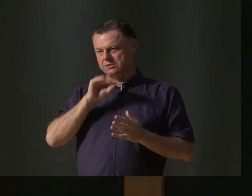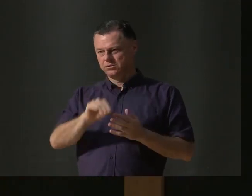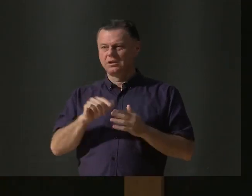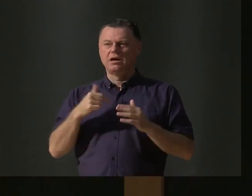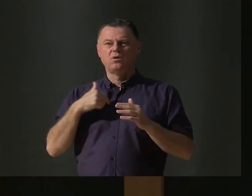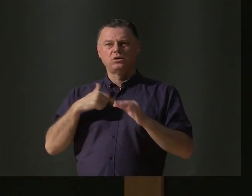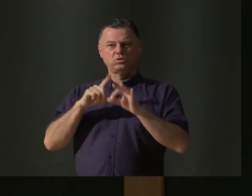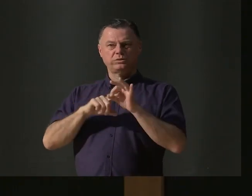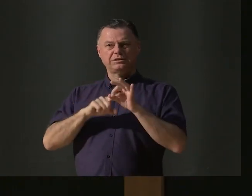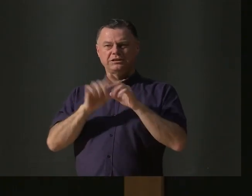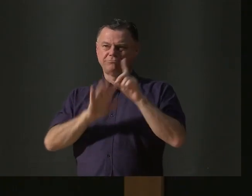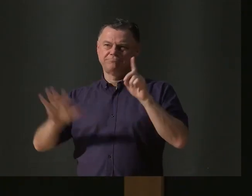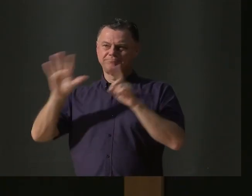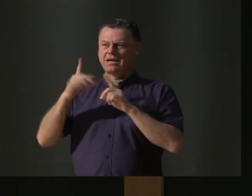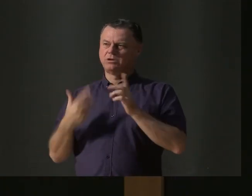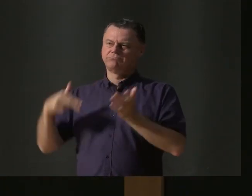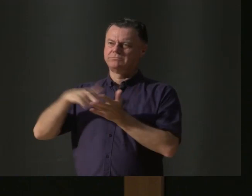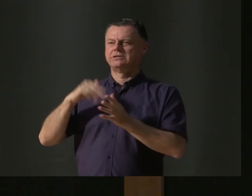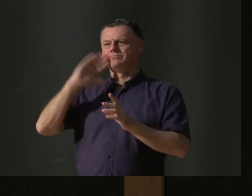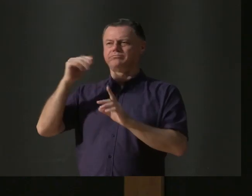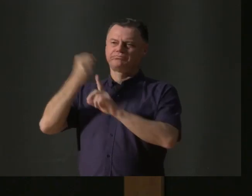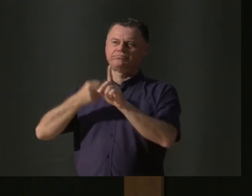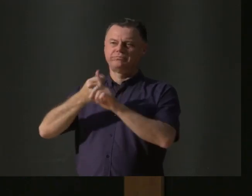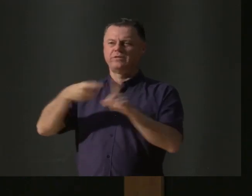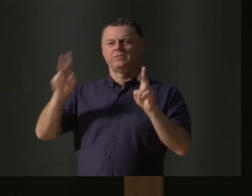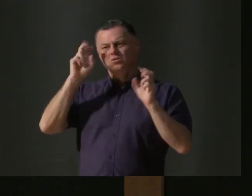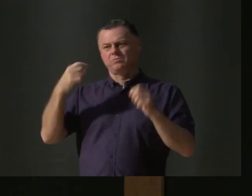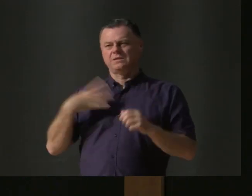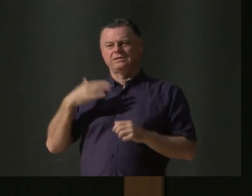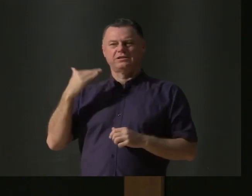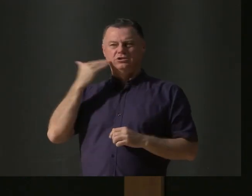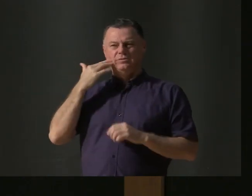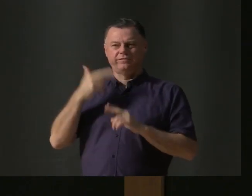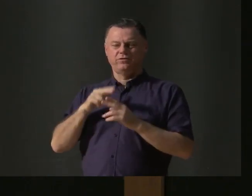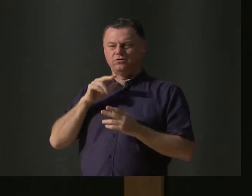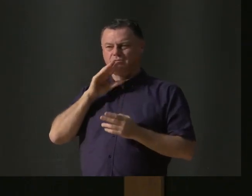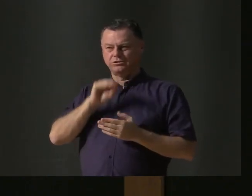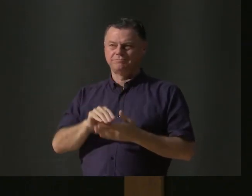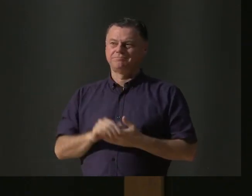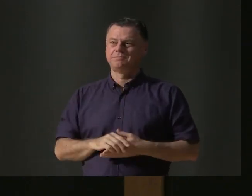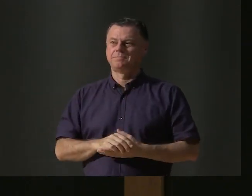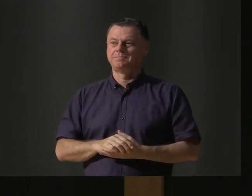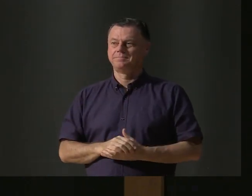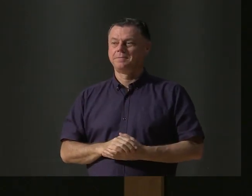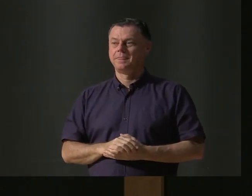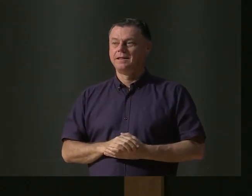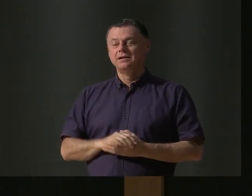This is when I started my journey researching them to understand their plight in Queensland and become their champion.